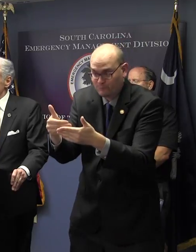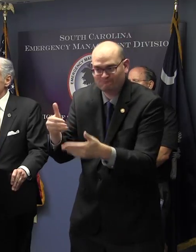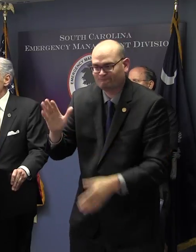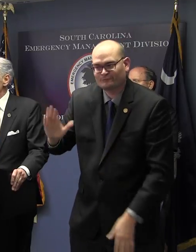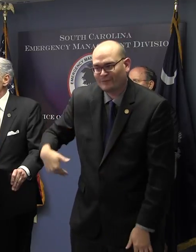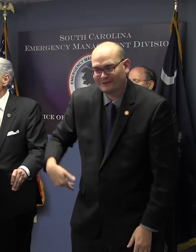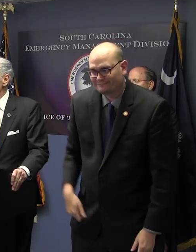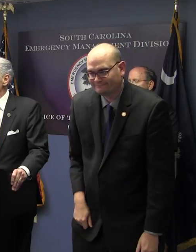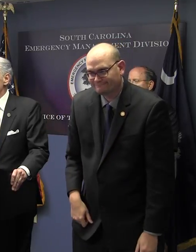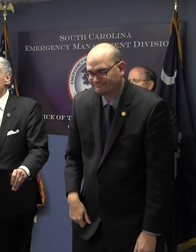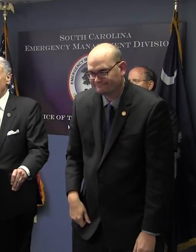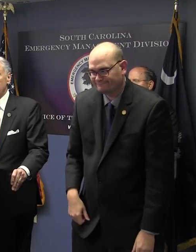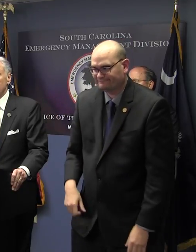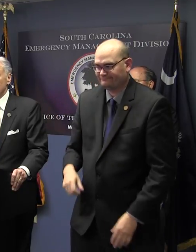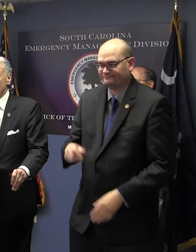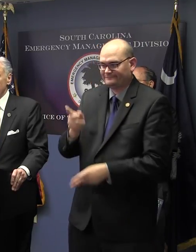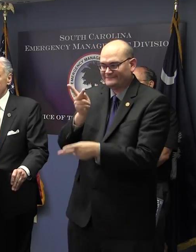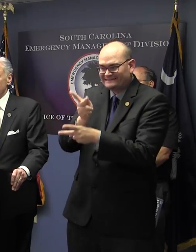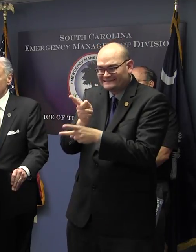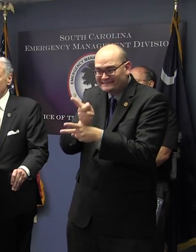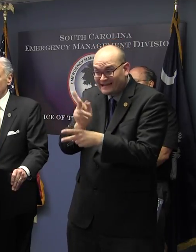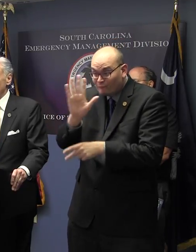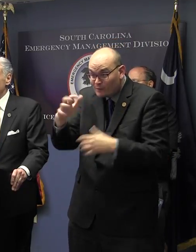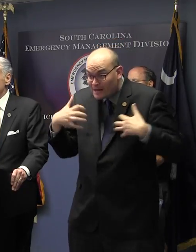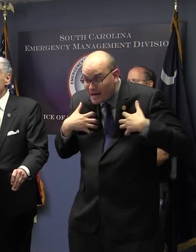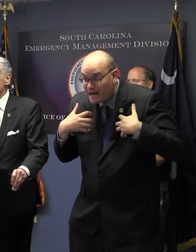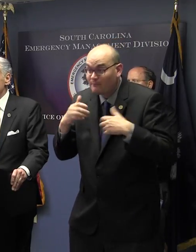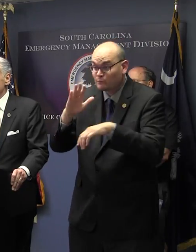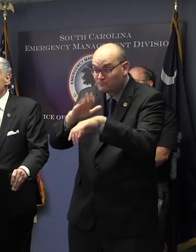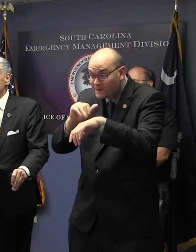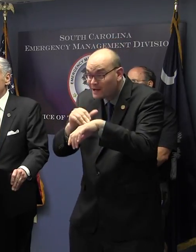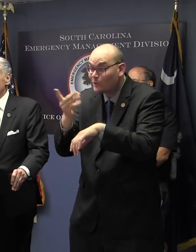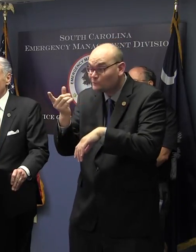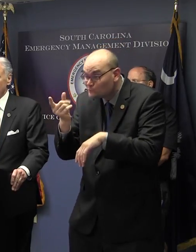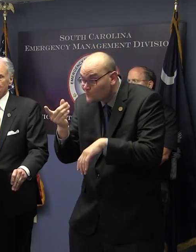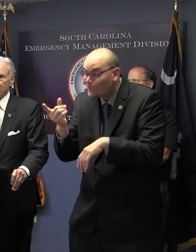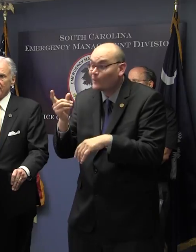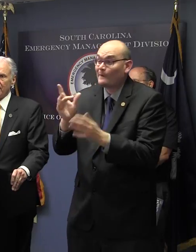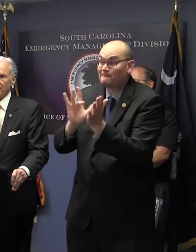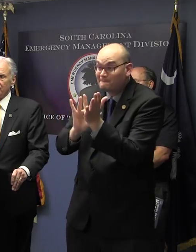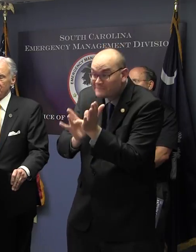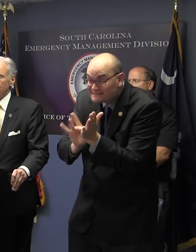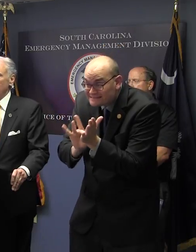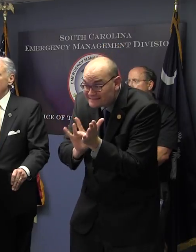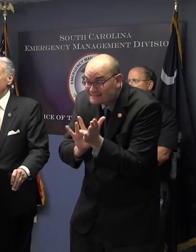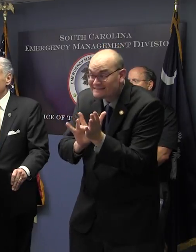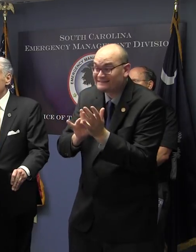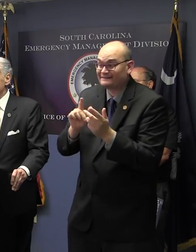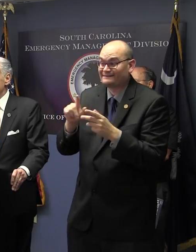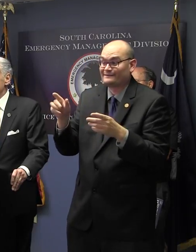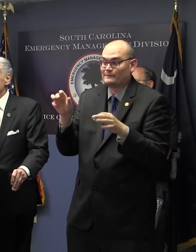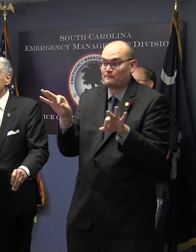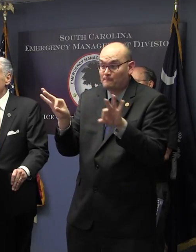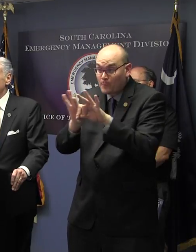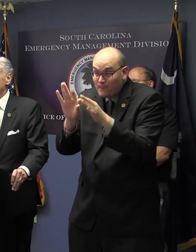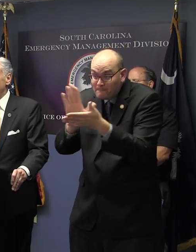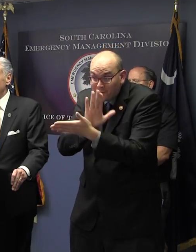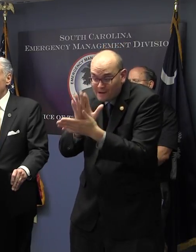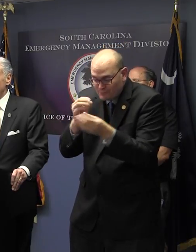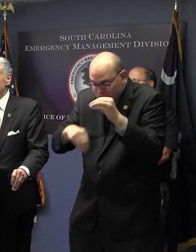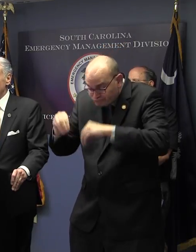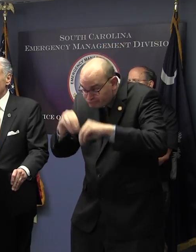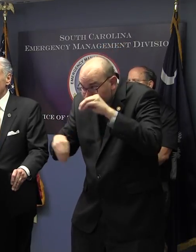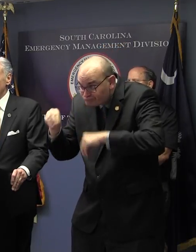after, do it. If you have prescription medicines, things of that nature, get ready. Just